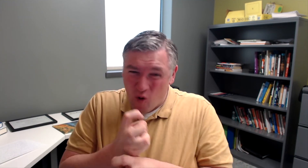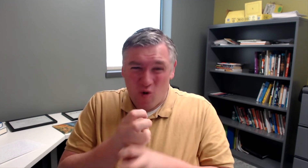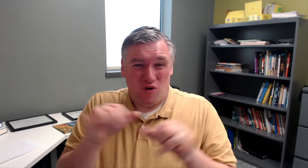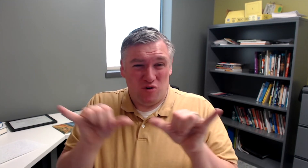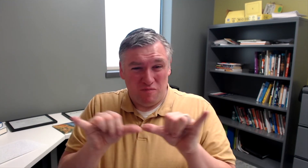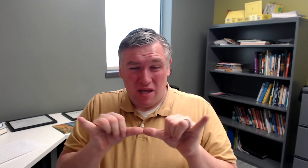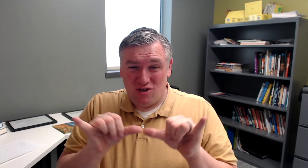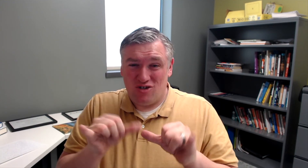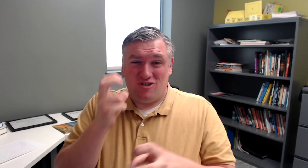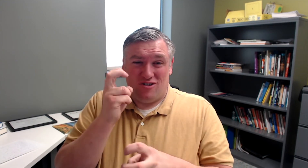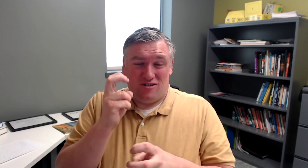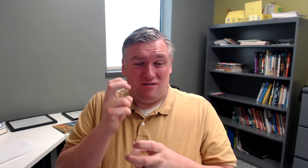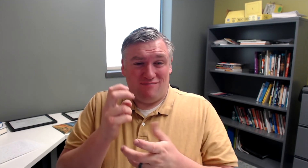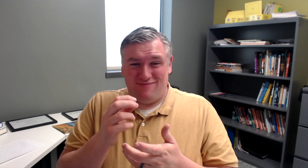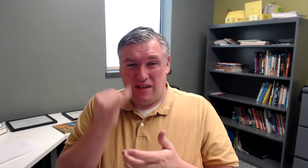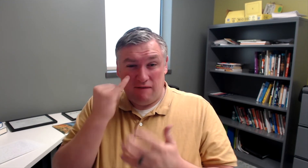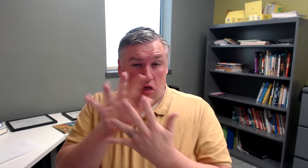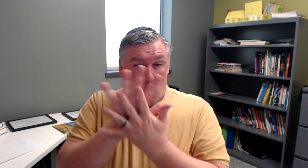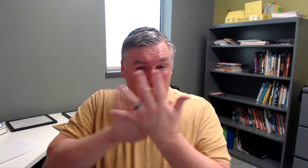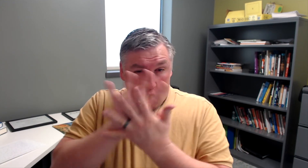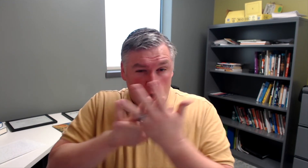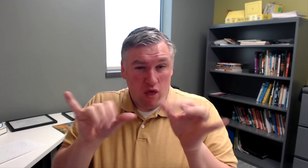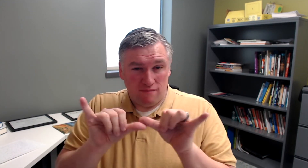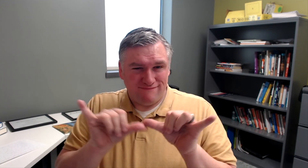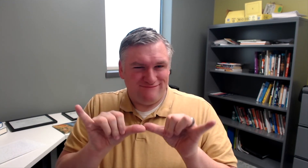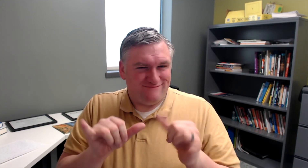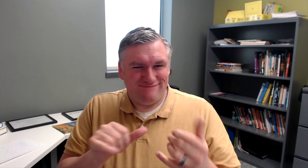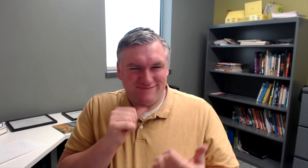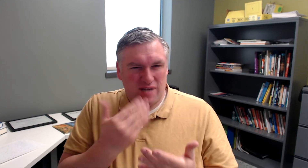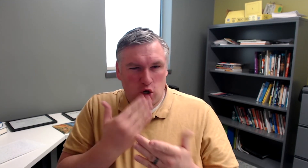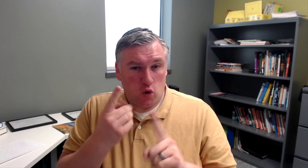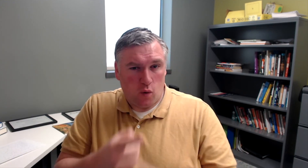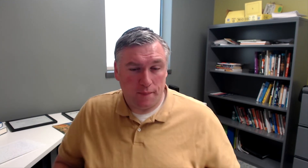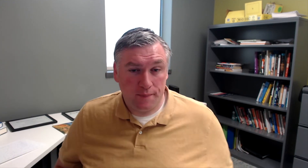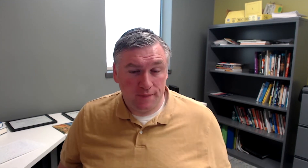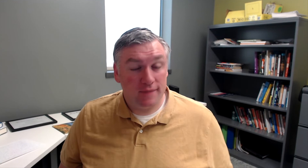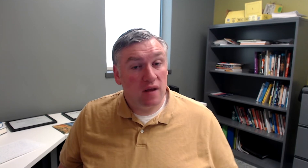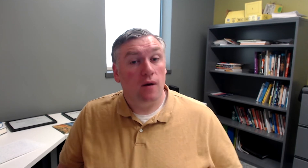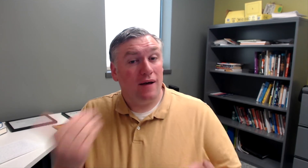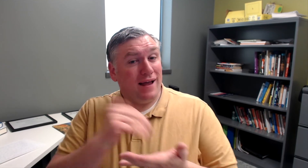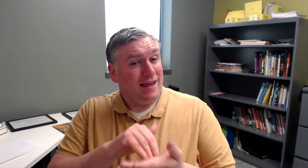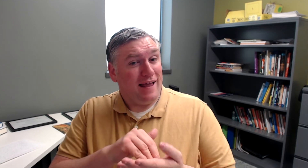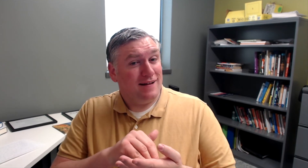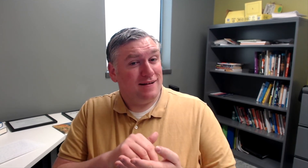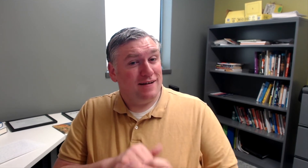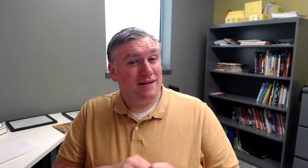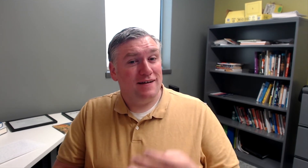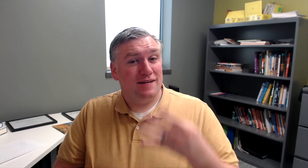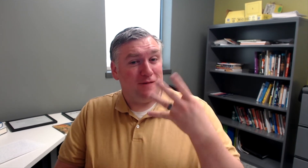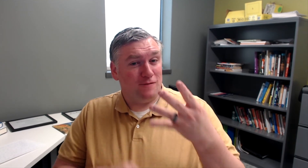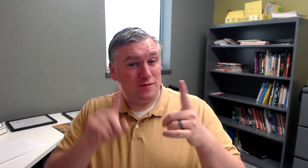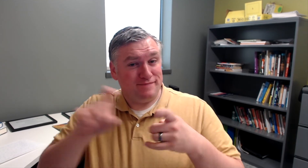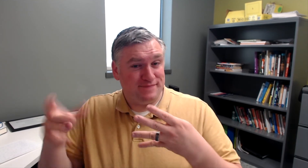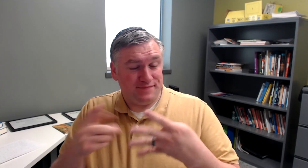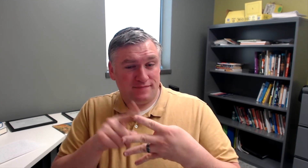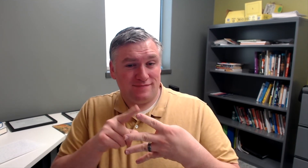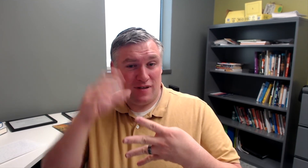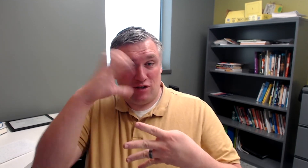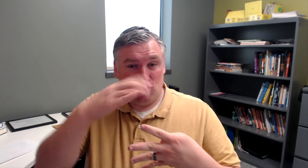If it's hard to measure, if it's vague to measure, it's not a good goal. So again, the four tests.